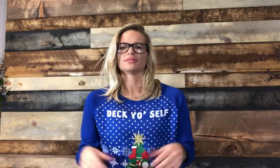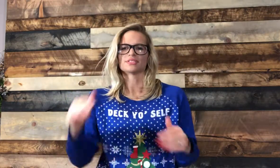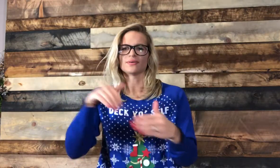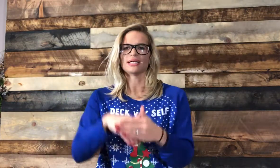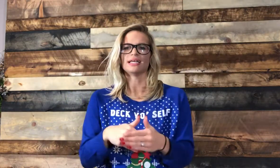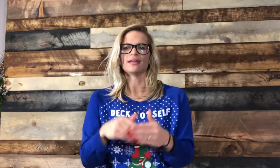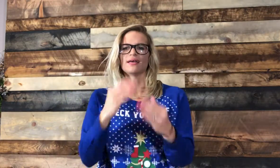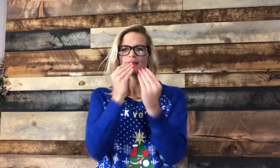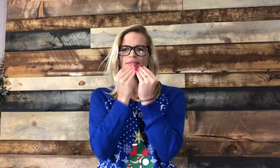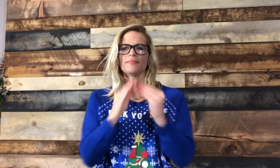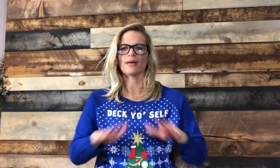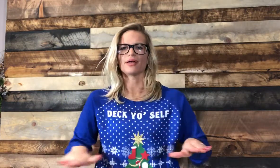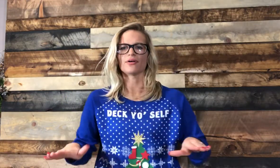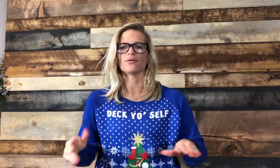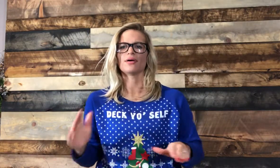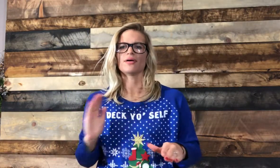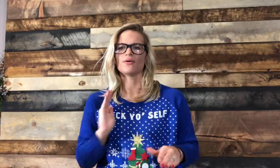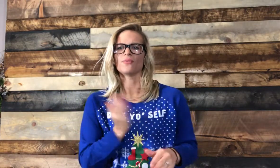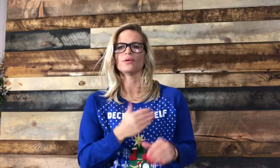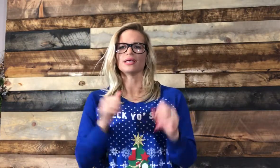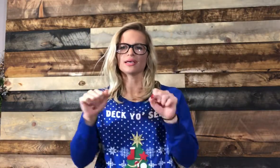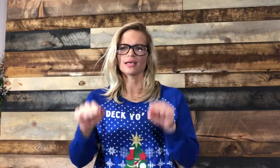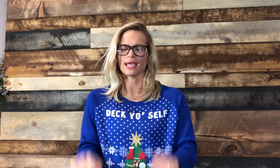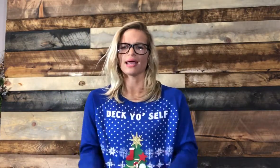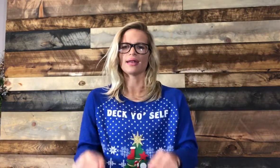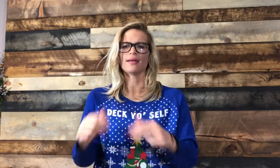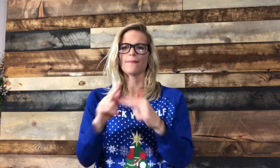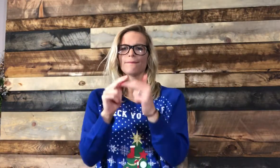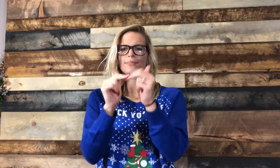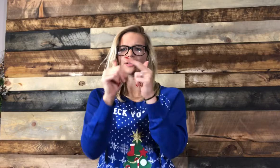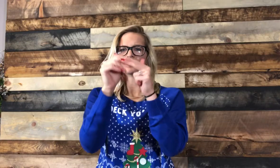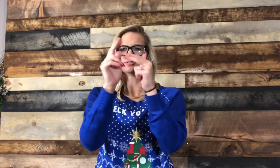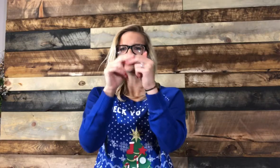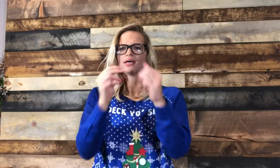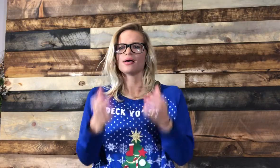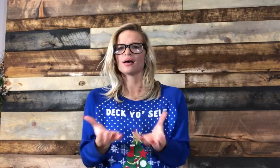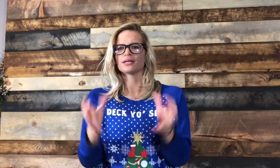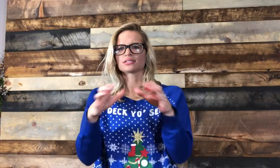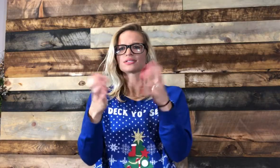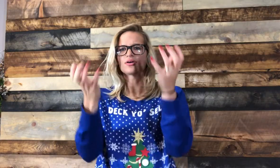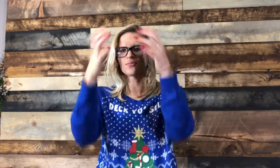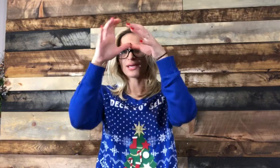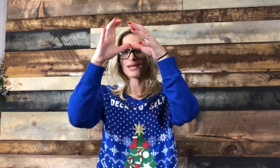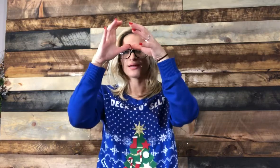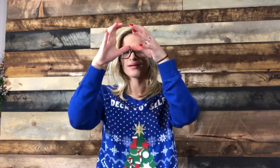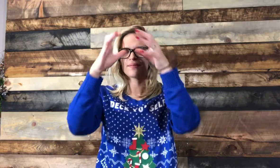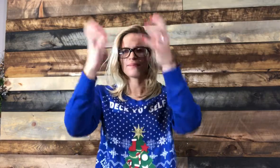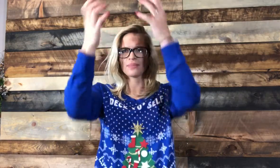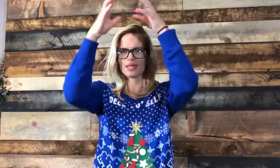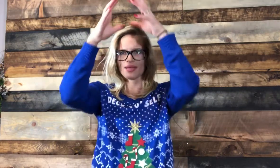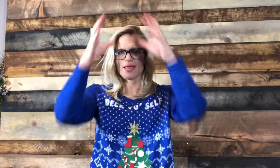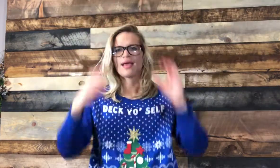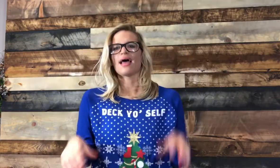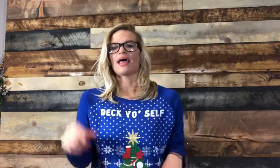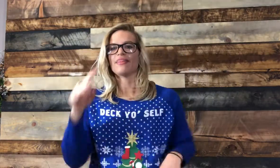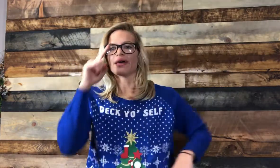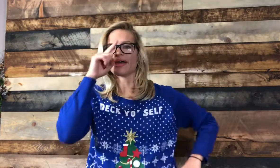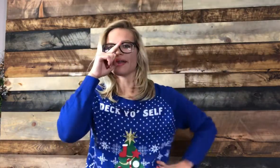So in the meadow, we can build a snowman. And then